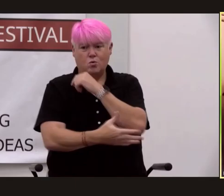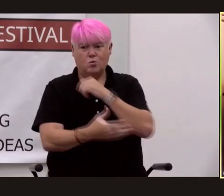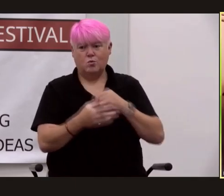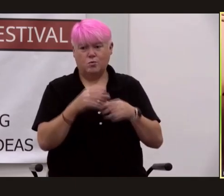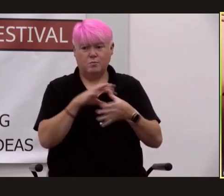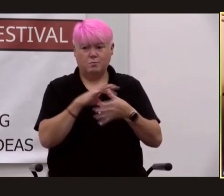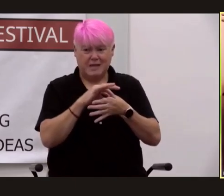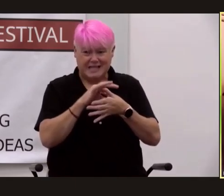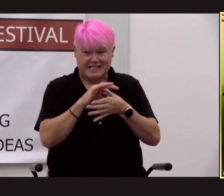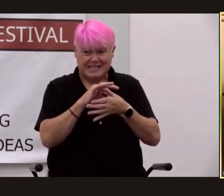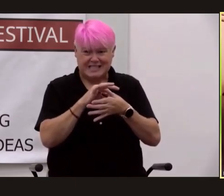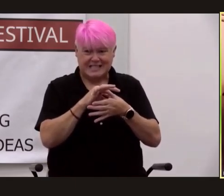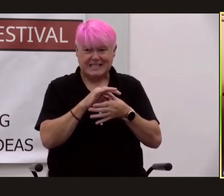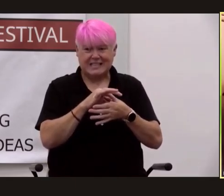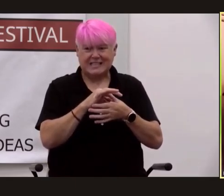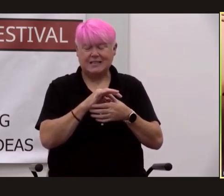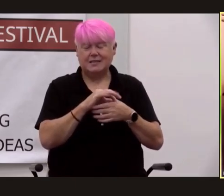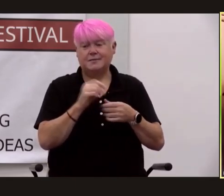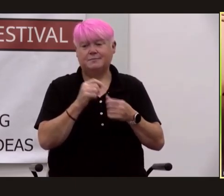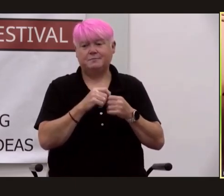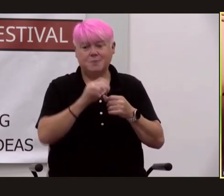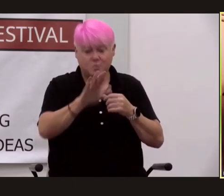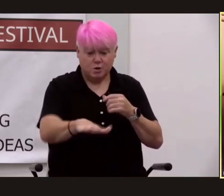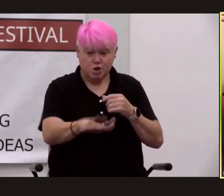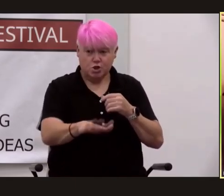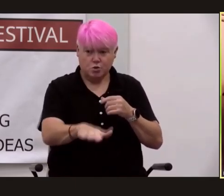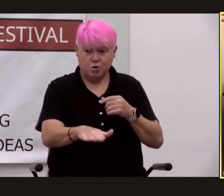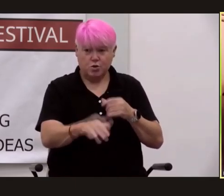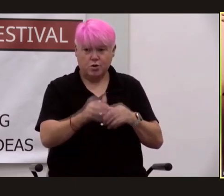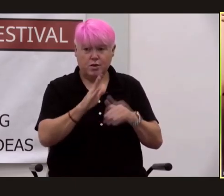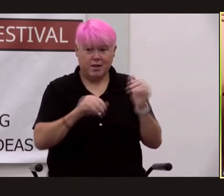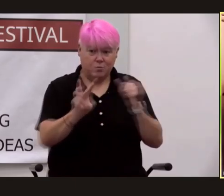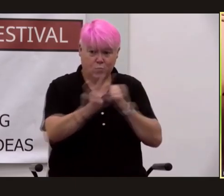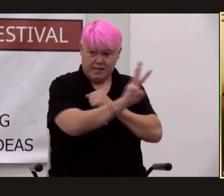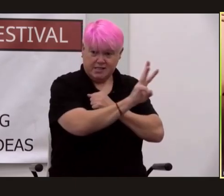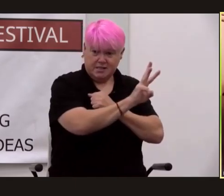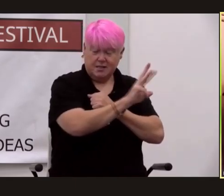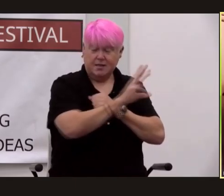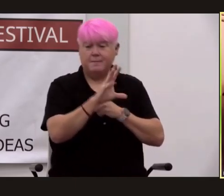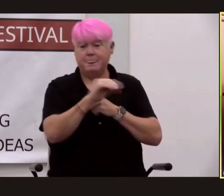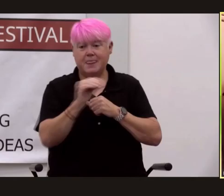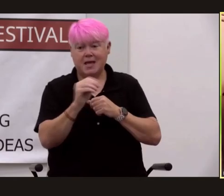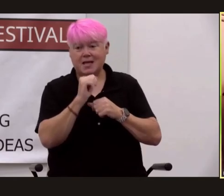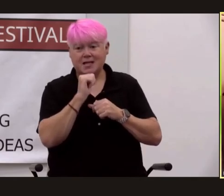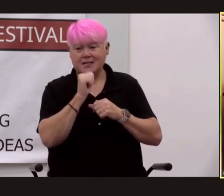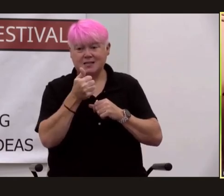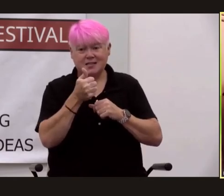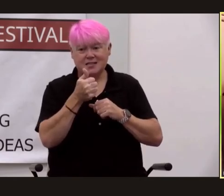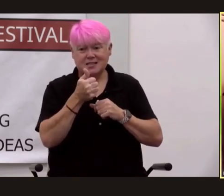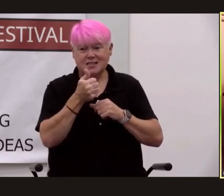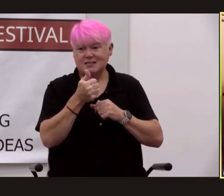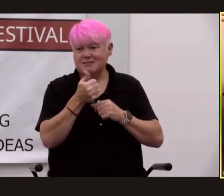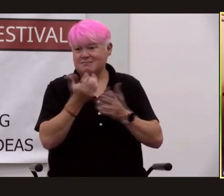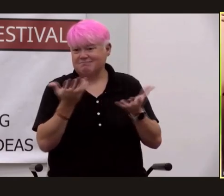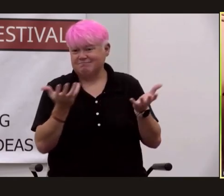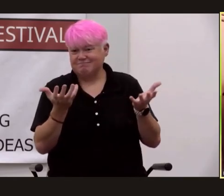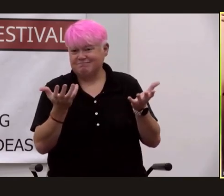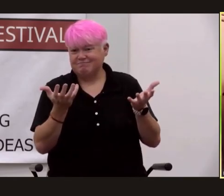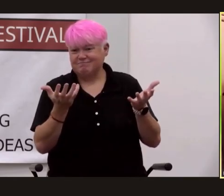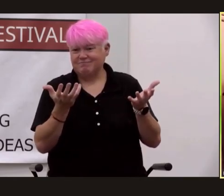tended to be of shorter stature than westerners and he didn't mean it pejoratively he was just